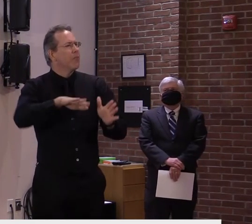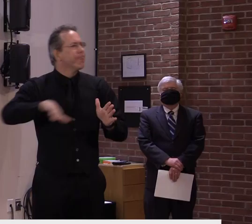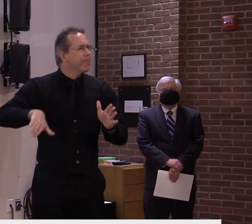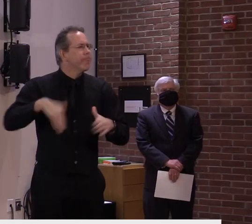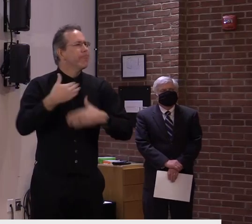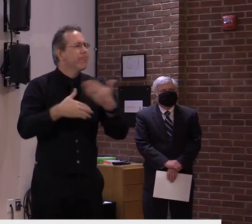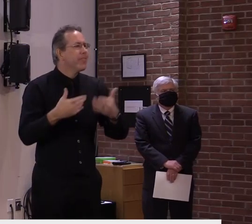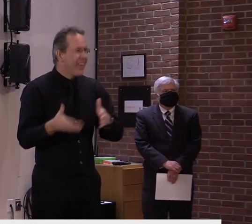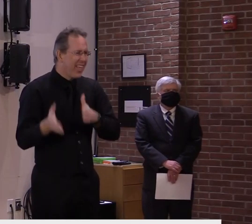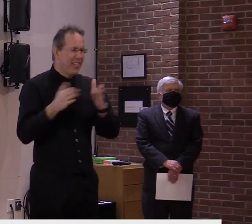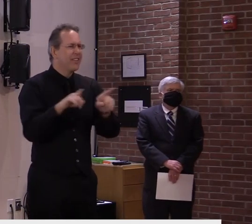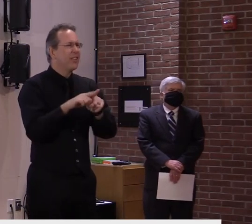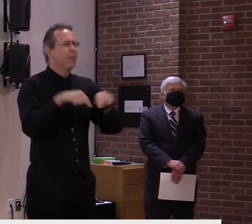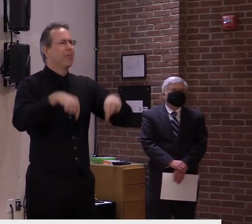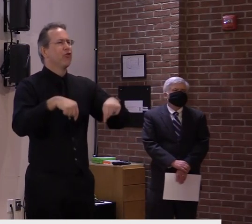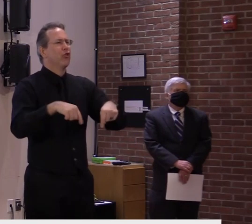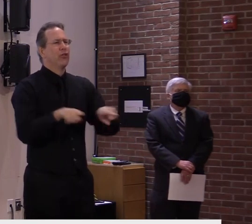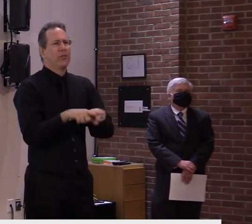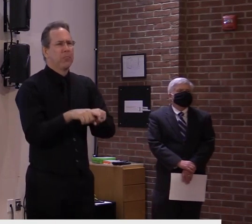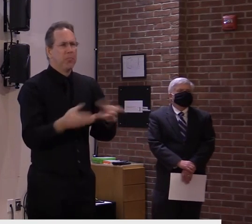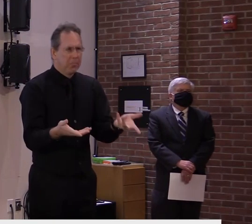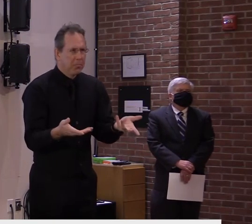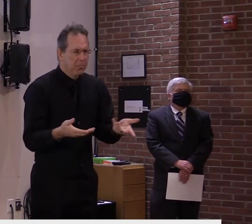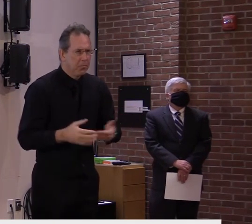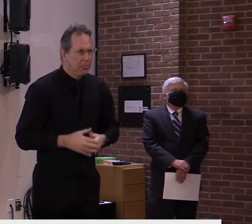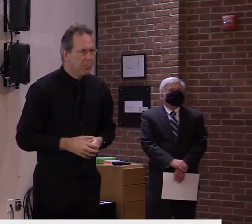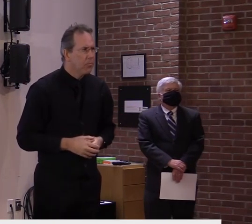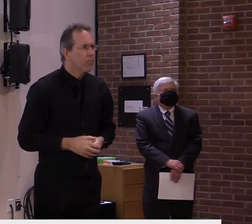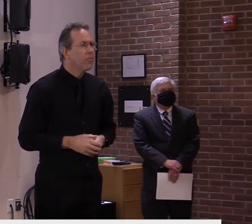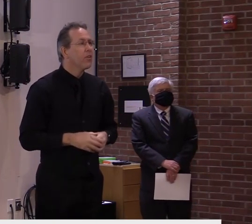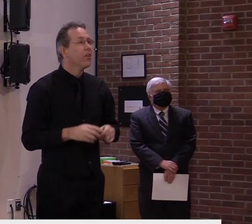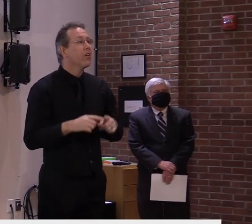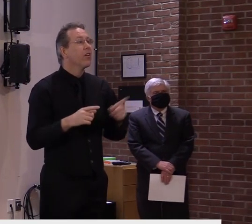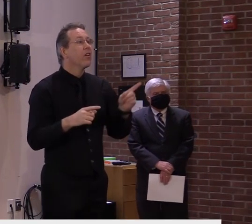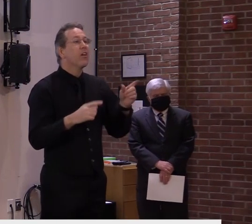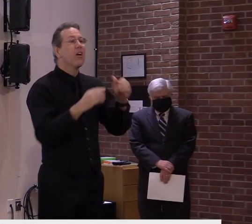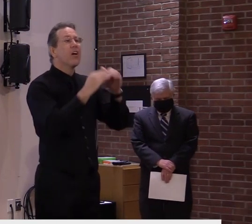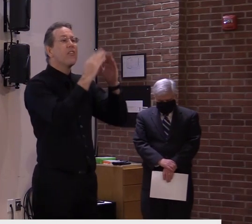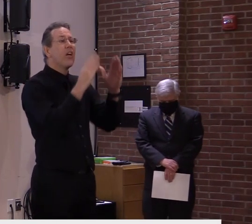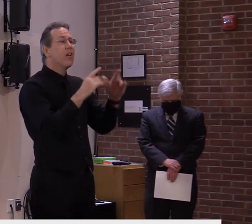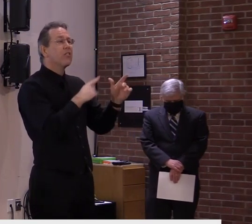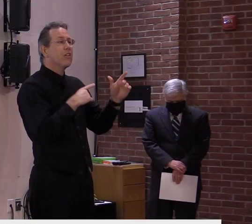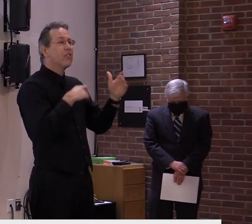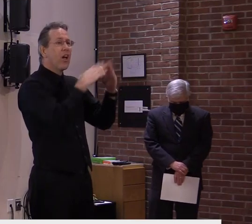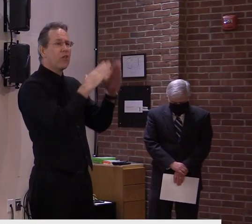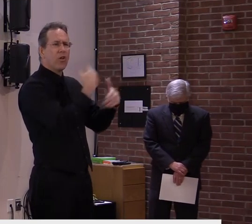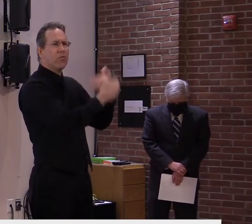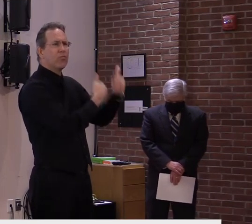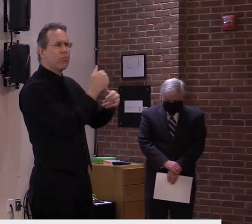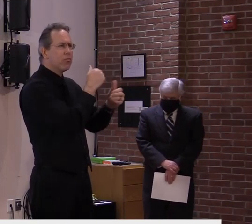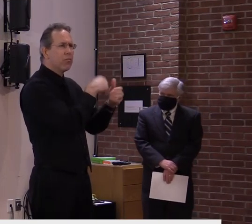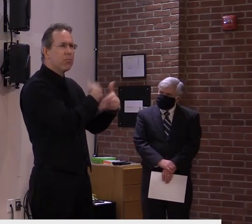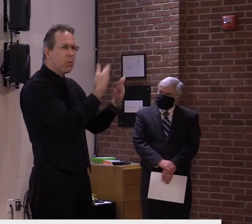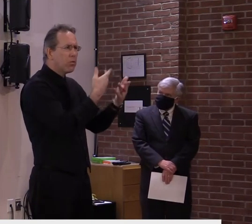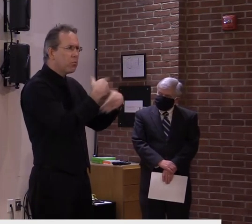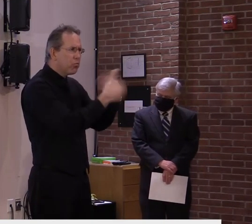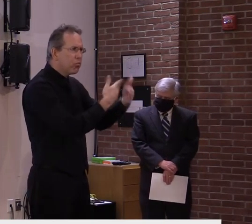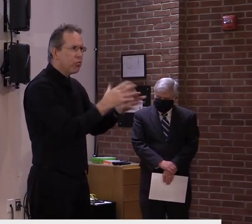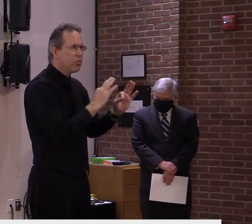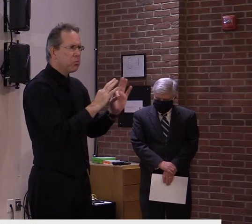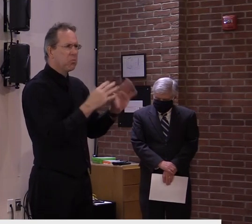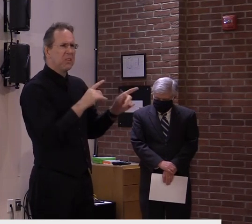forward. So we think there's some common interest here